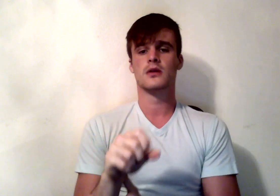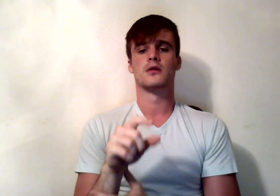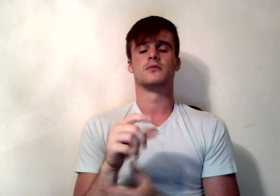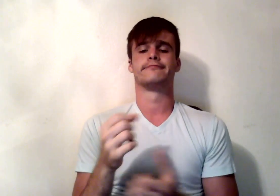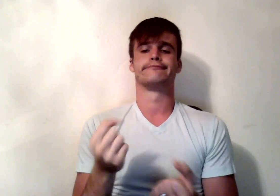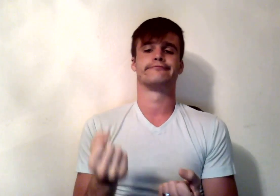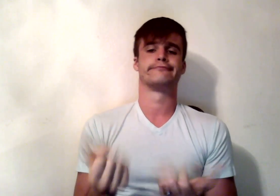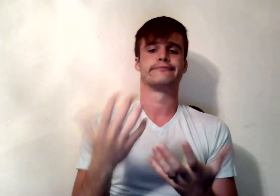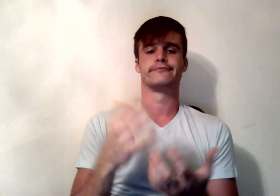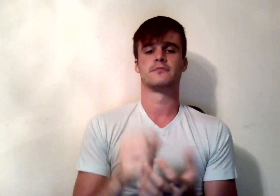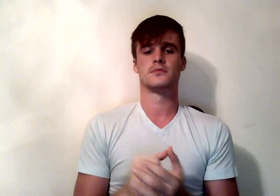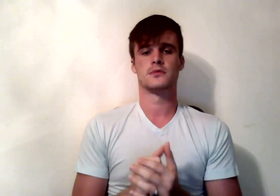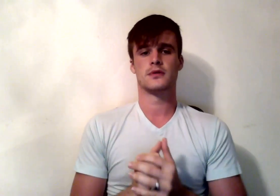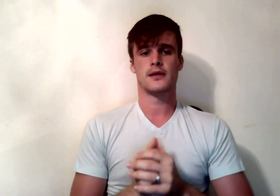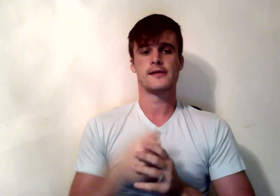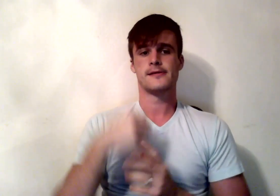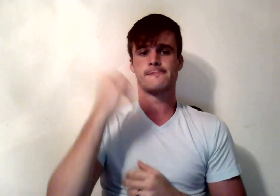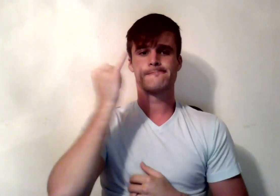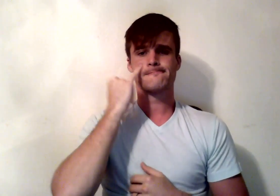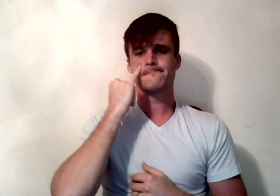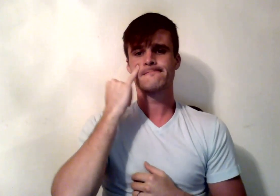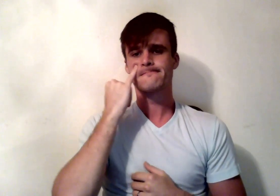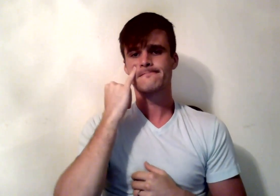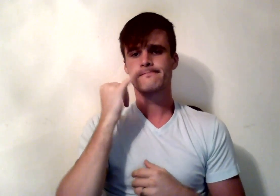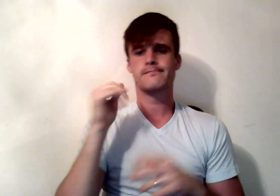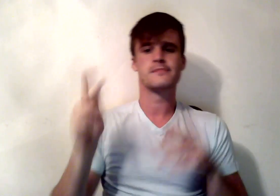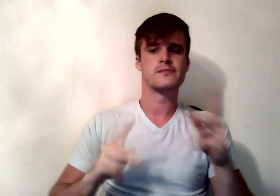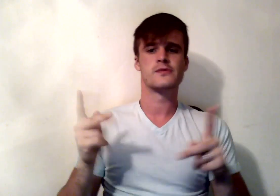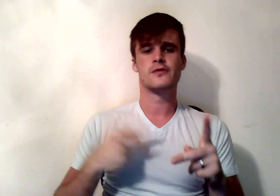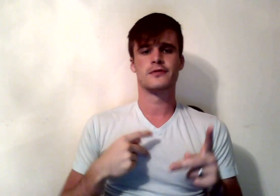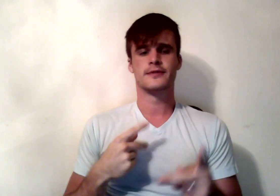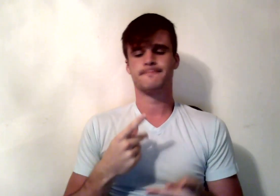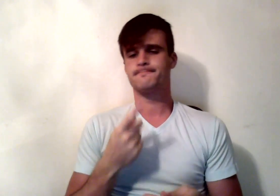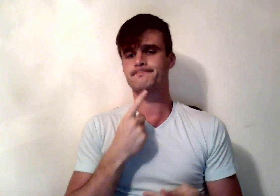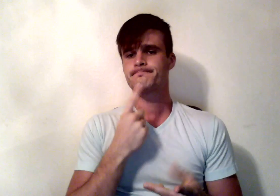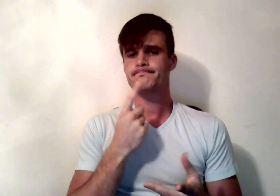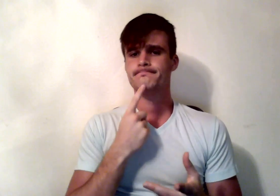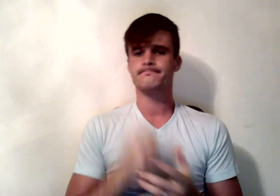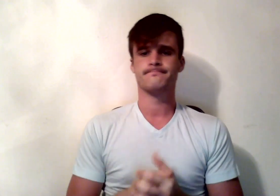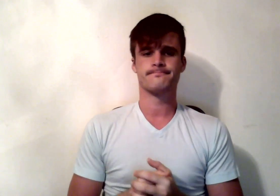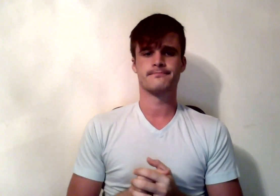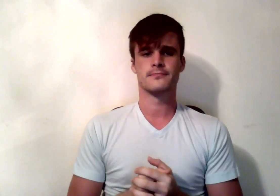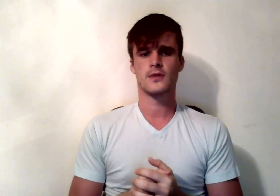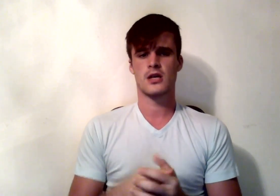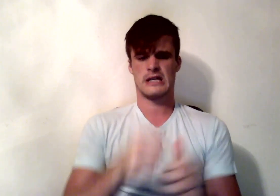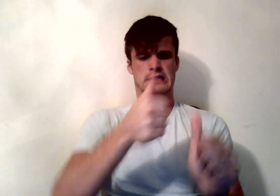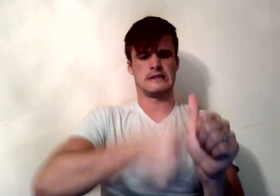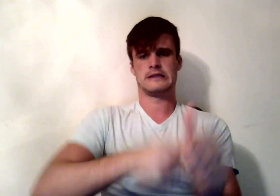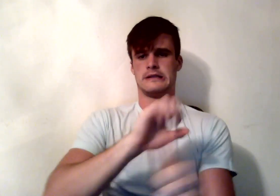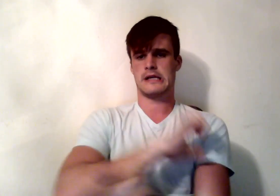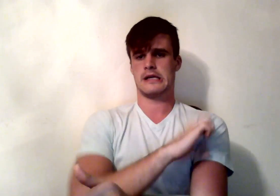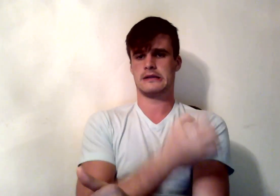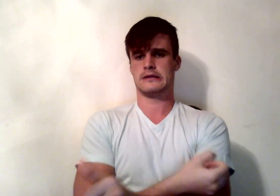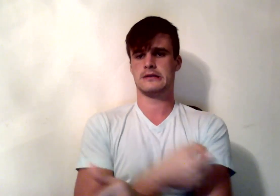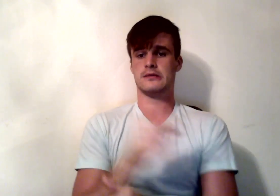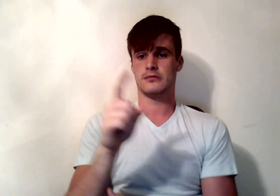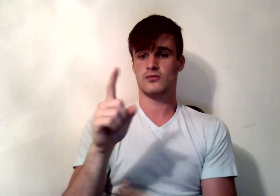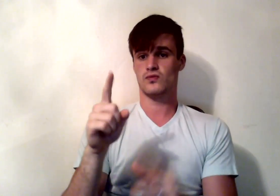food label would make for some pretty big numbers. So, we spell the word calorie with a capital C to indicate